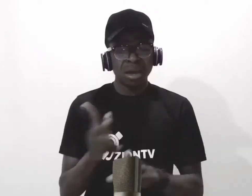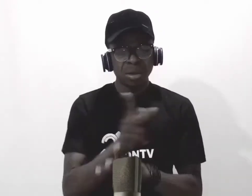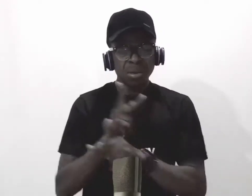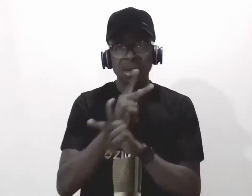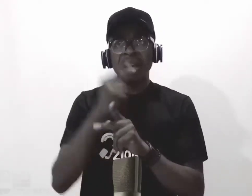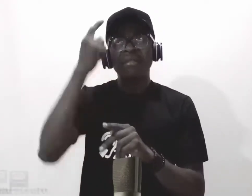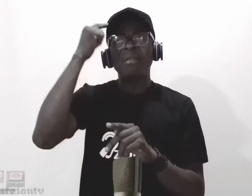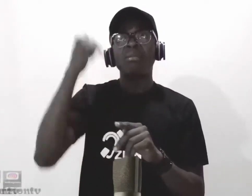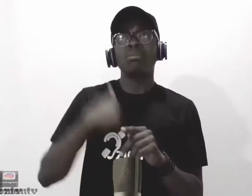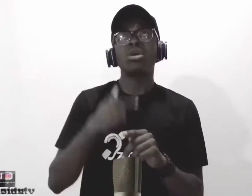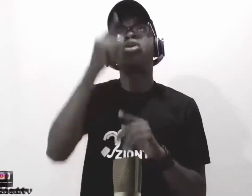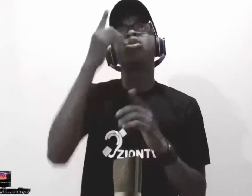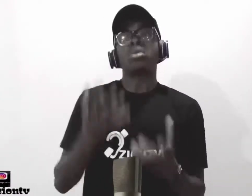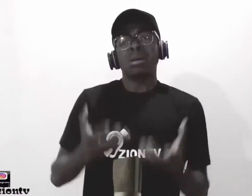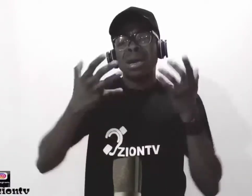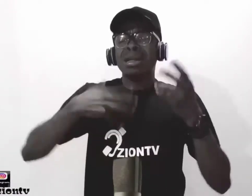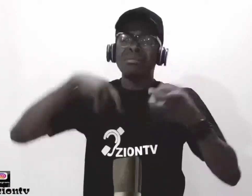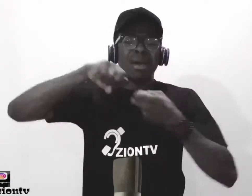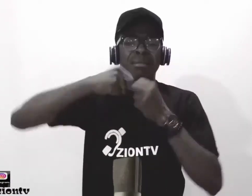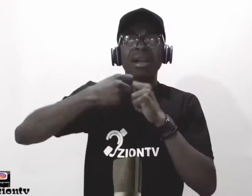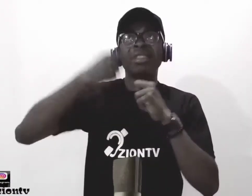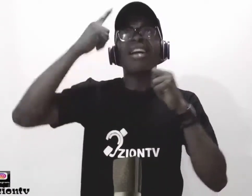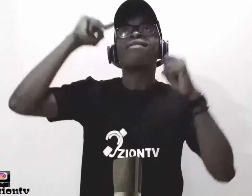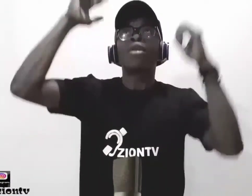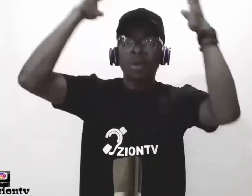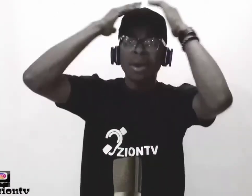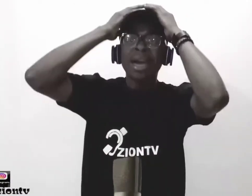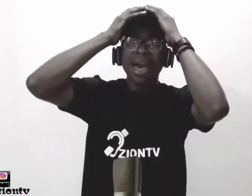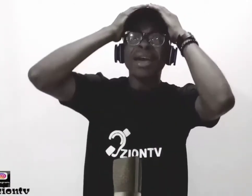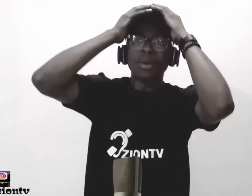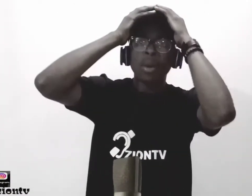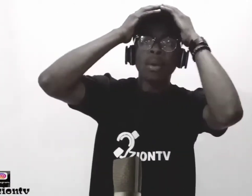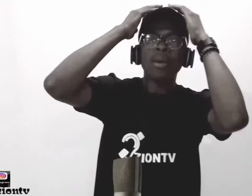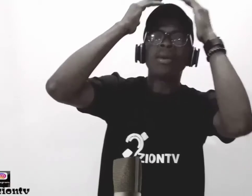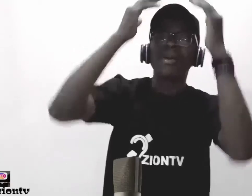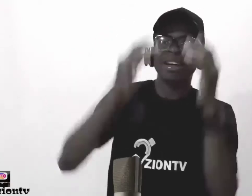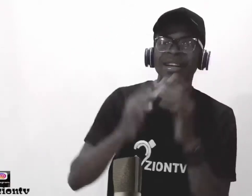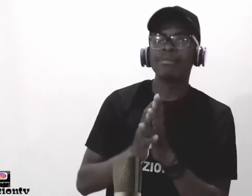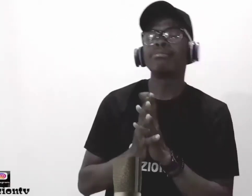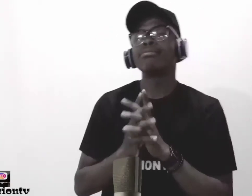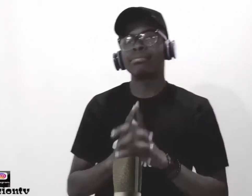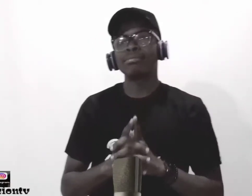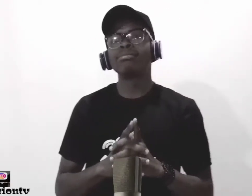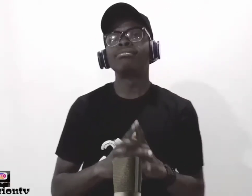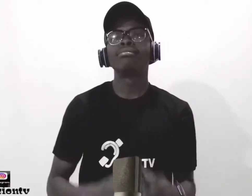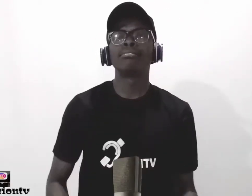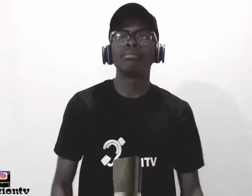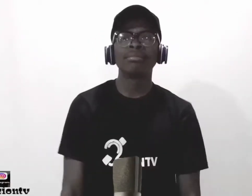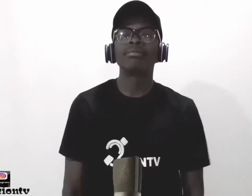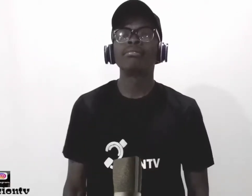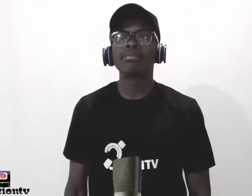Mooji